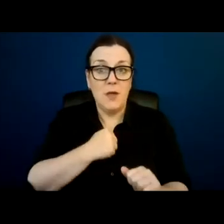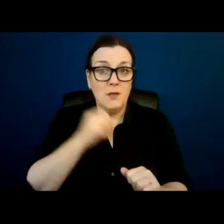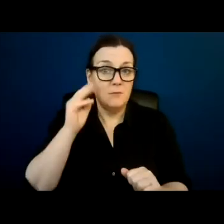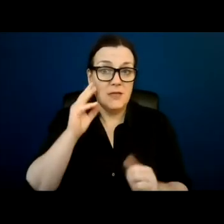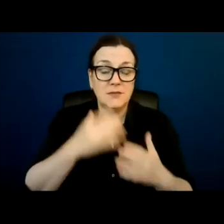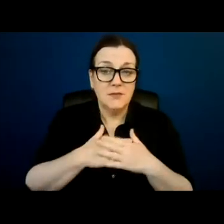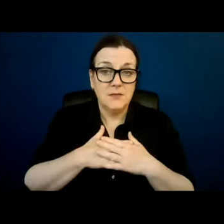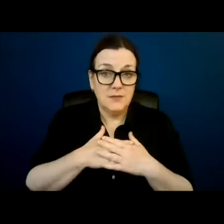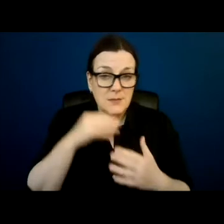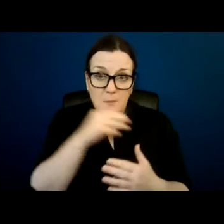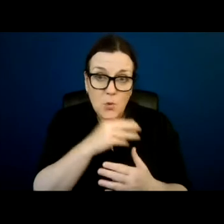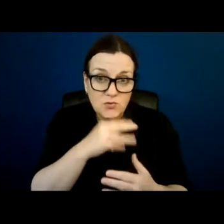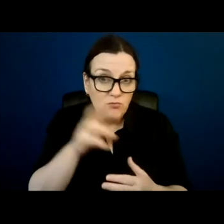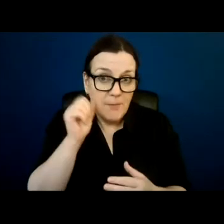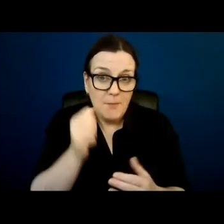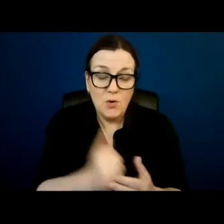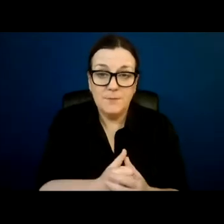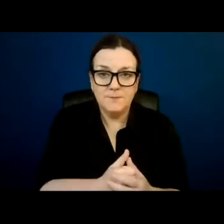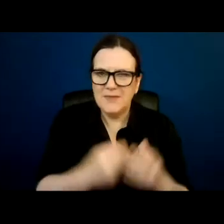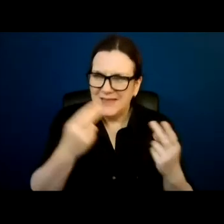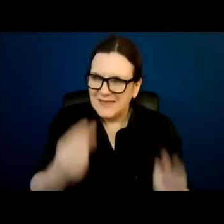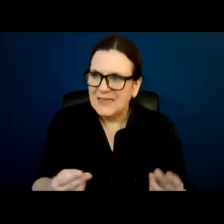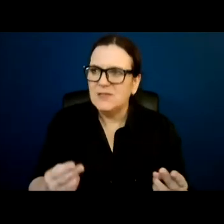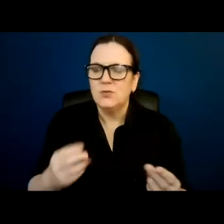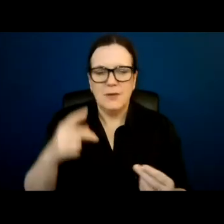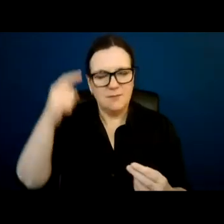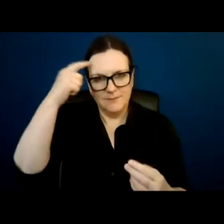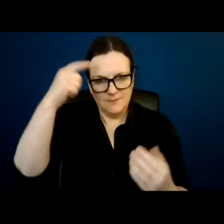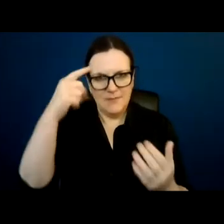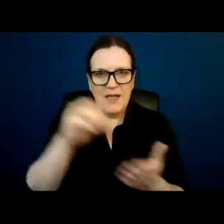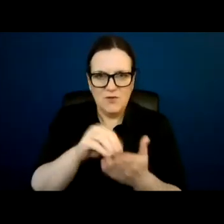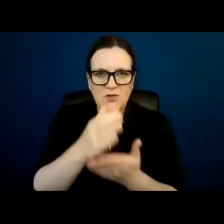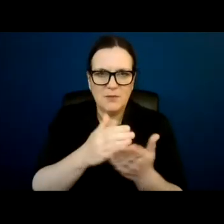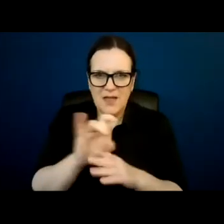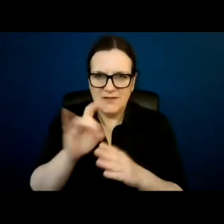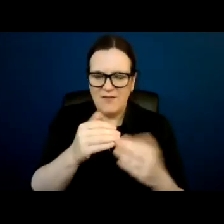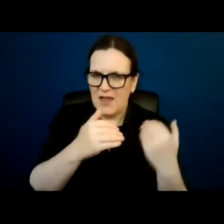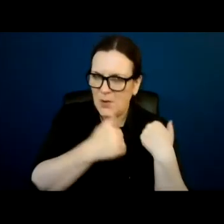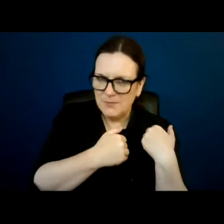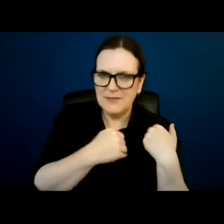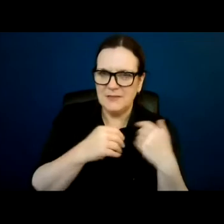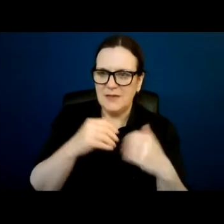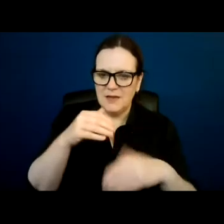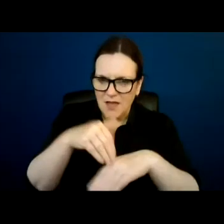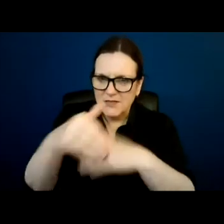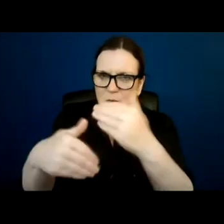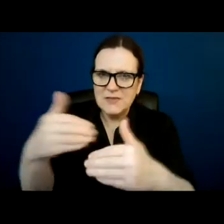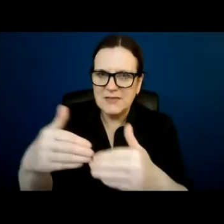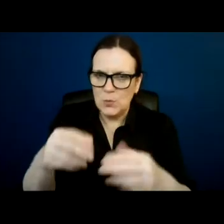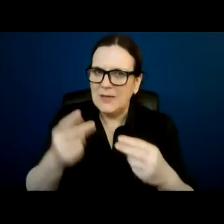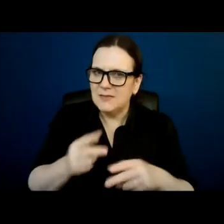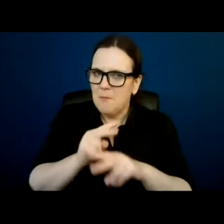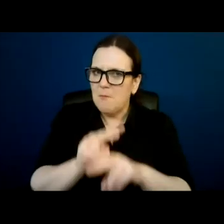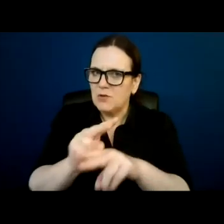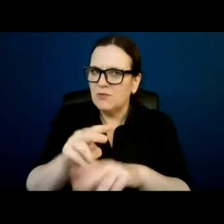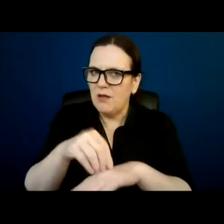There will be a need to be accountability and consequences. We will need monitoring throughout the process to keep us safe. I'm